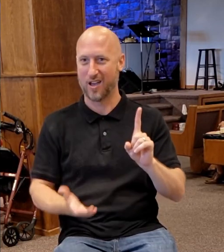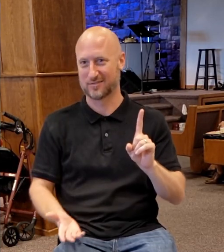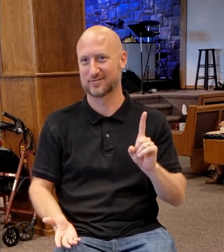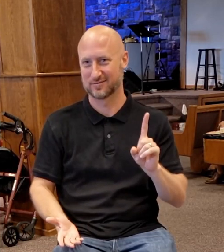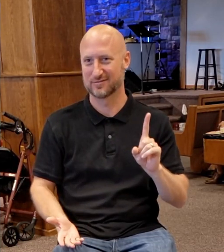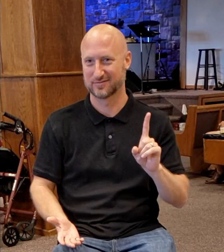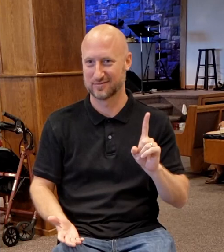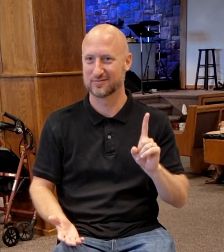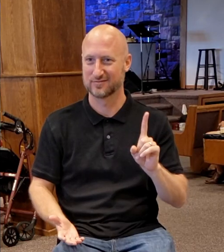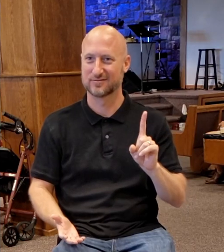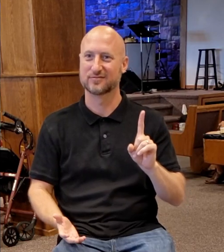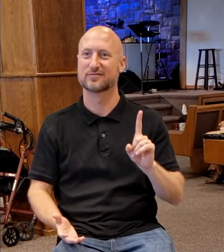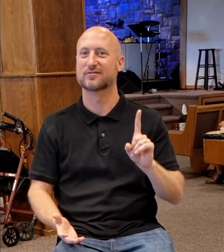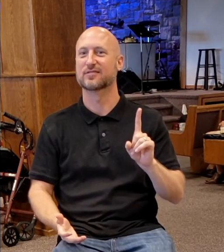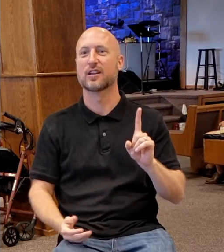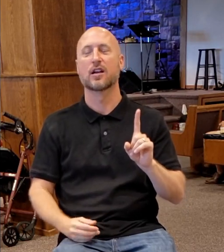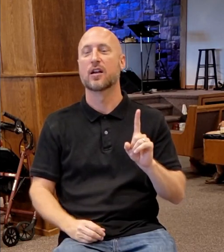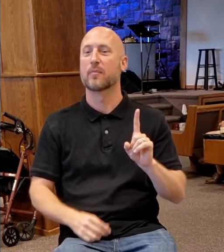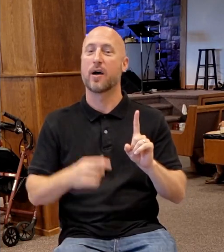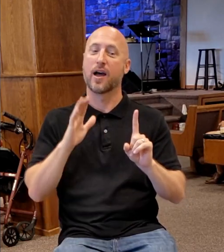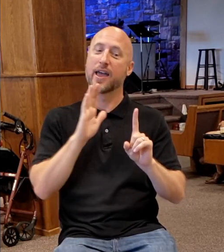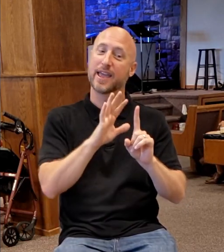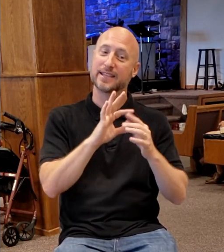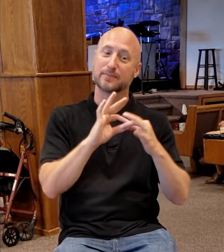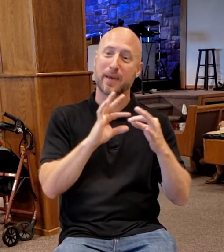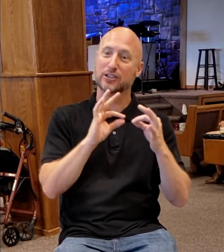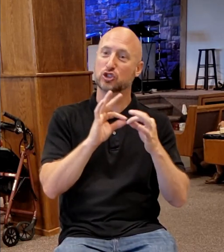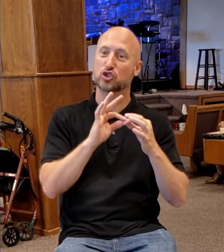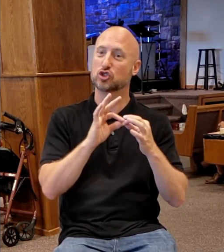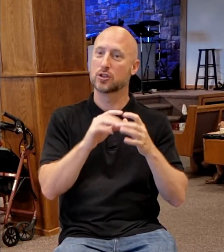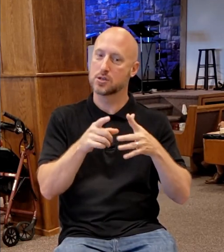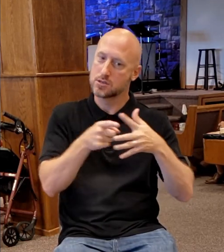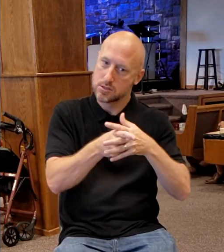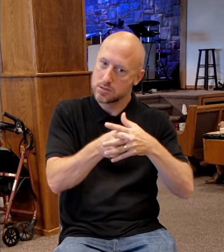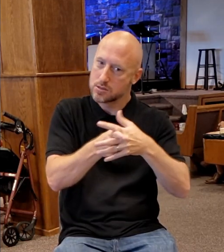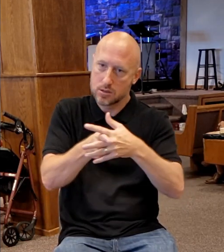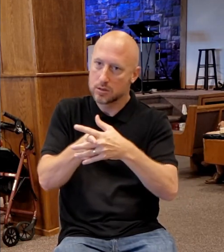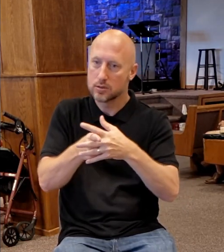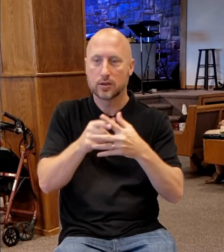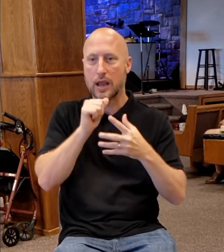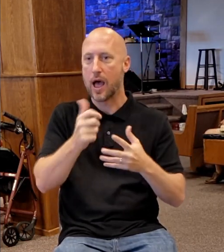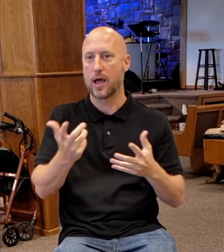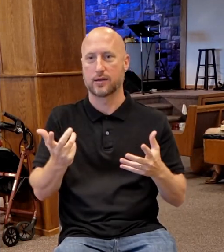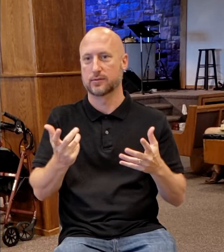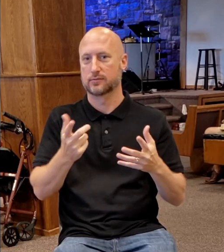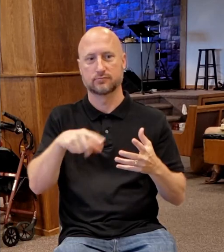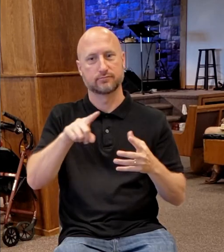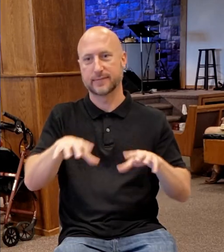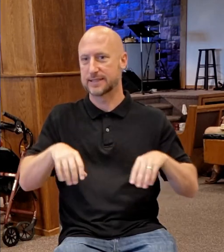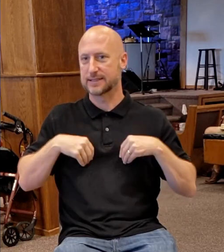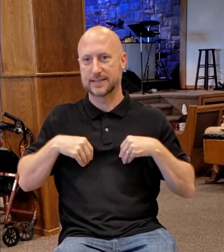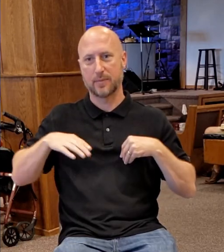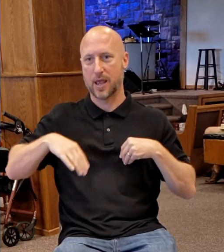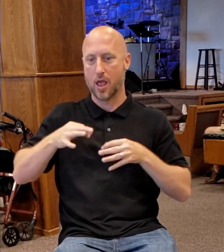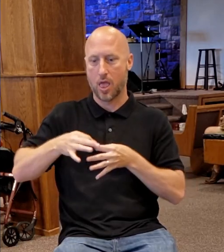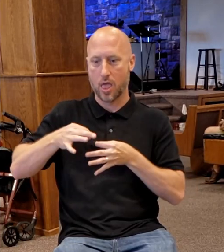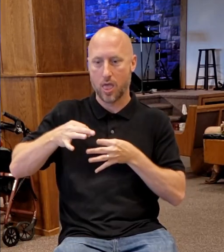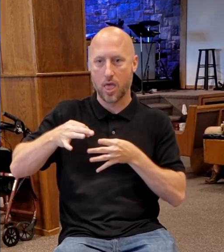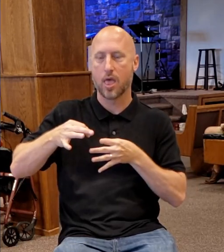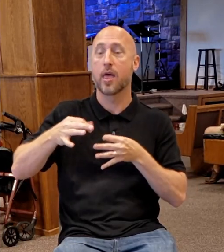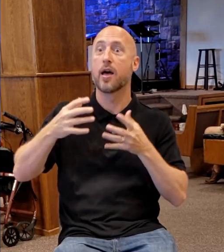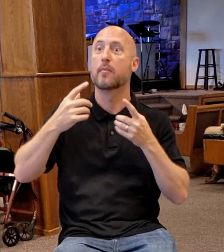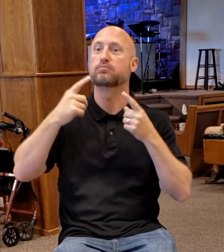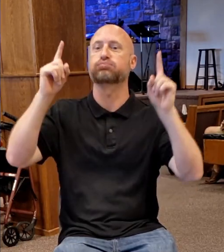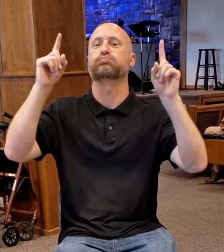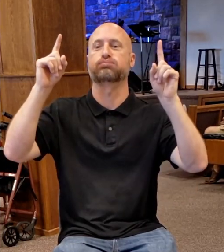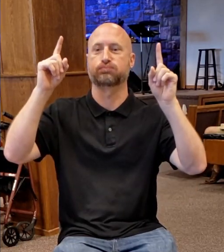And he wasn't getting across. They weren't. So here's this interesting picture of his family. It says, not believers, saying you